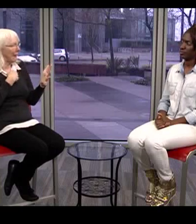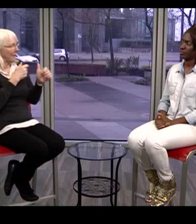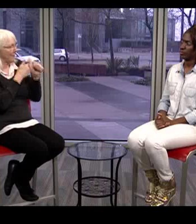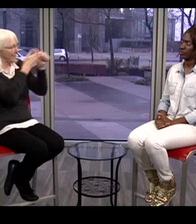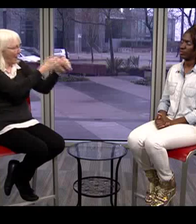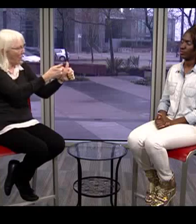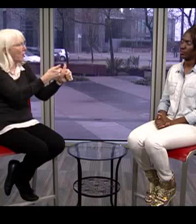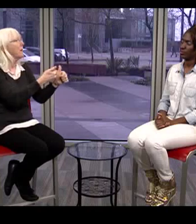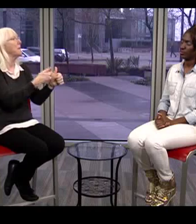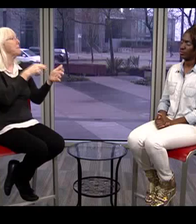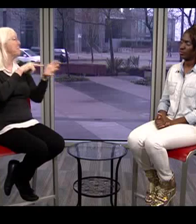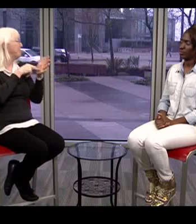screen our interpreters.